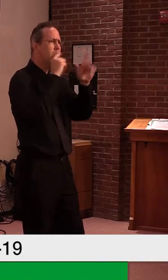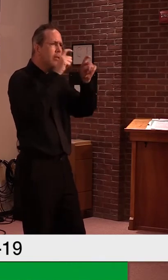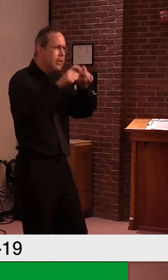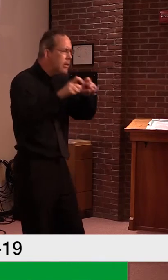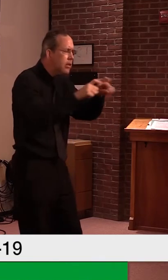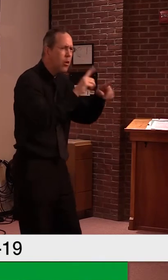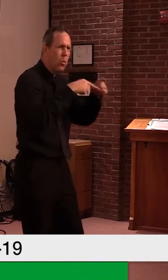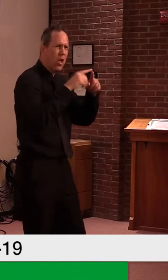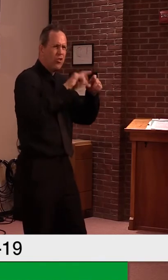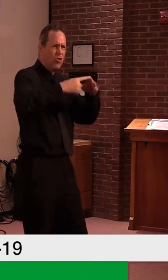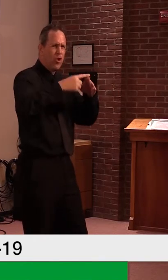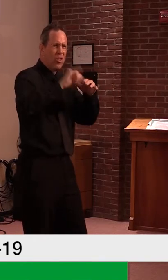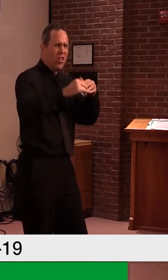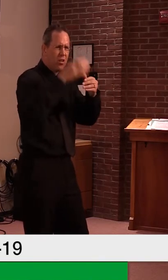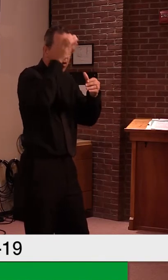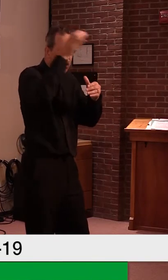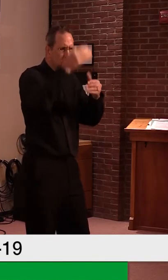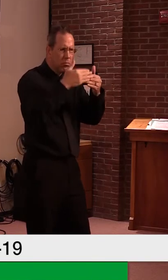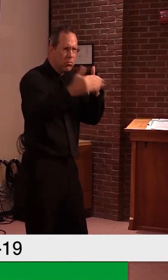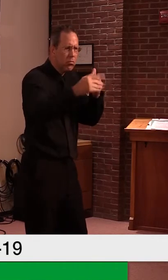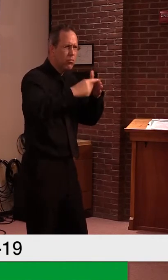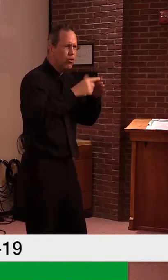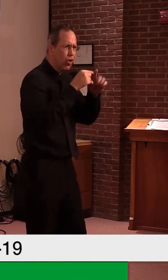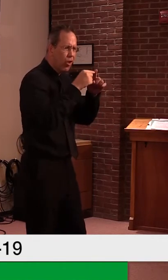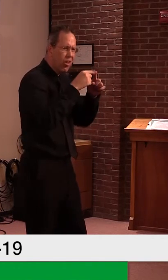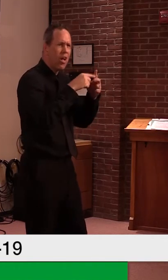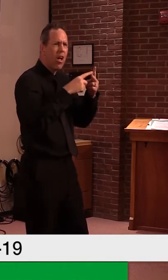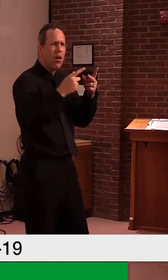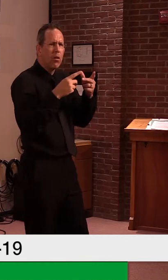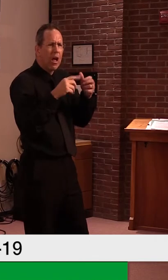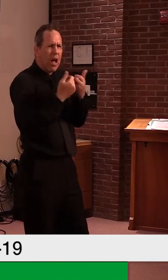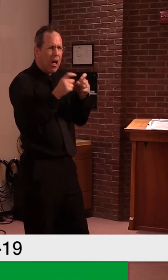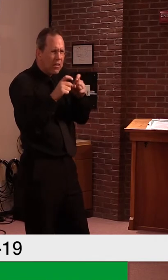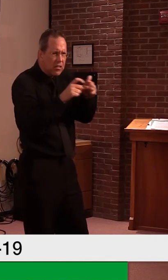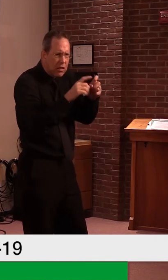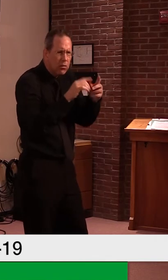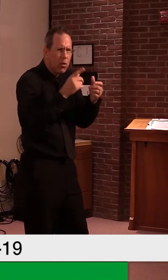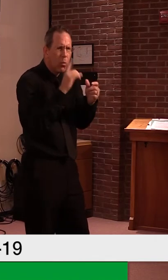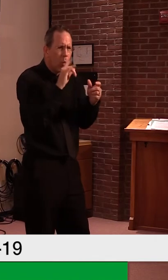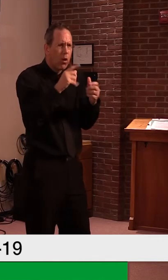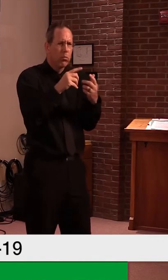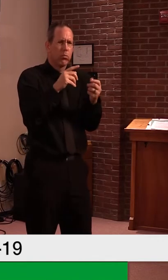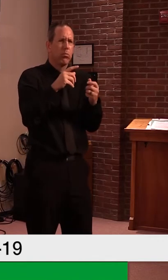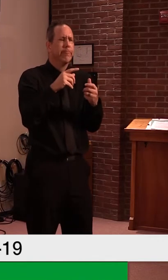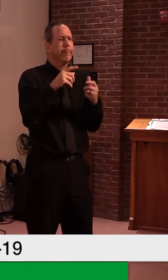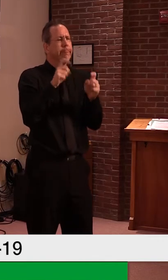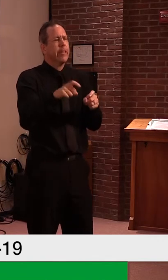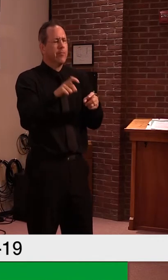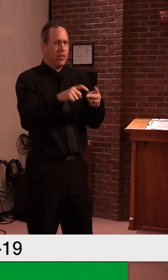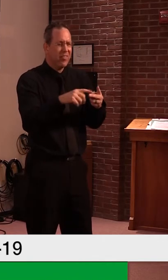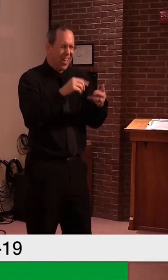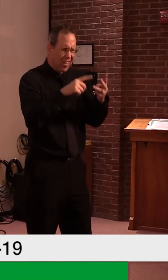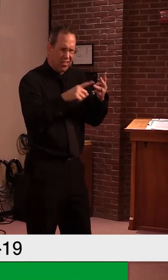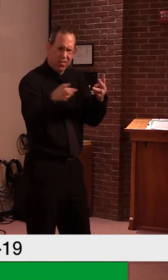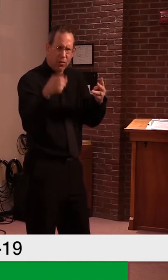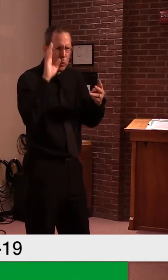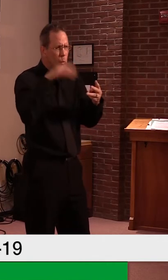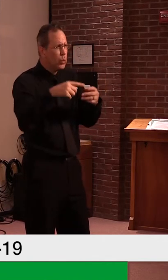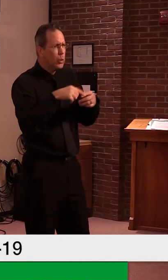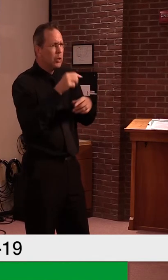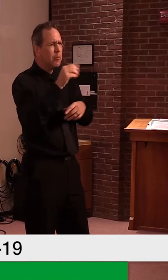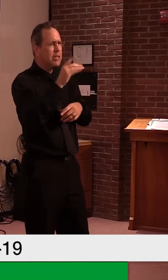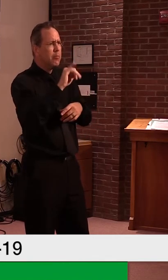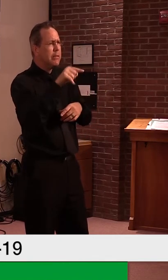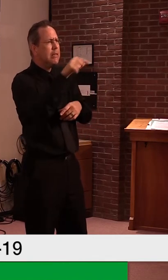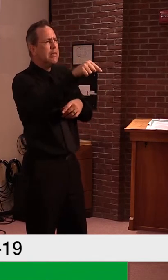Northwest, uh, we were only testing for symptomatic as well. Right. That was our protocols. We changed it right